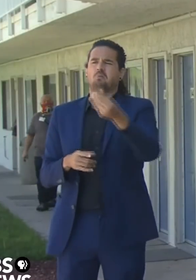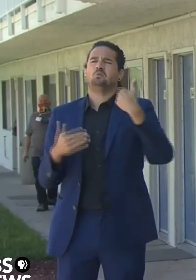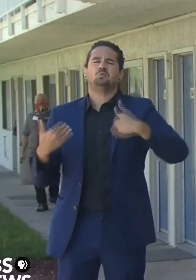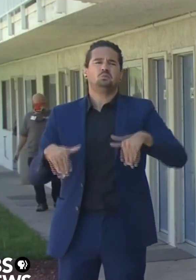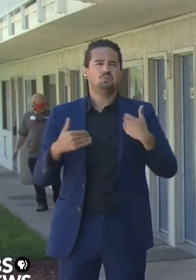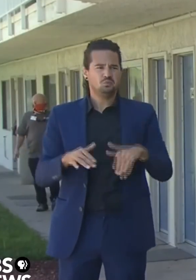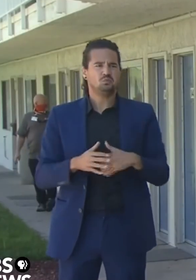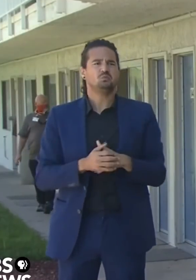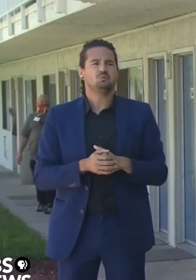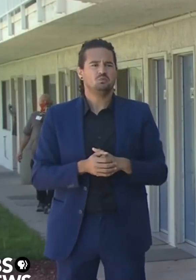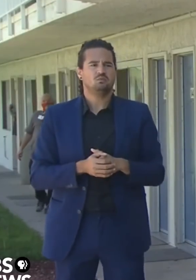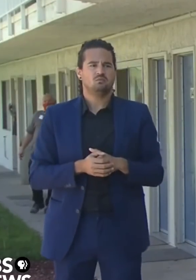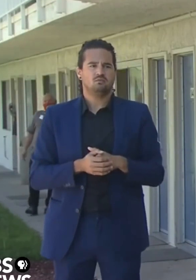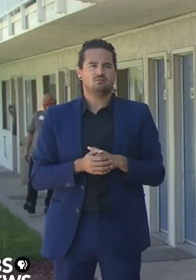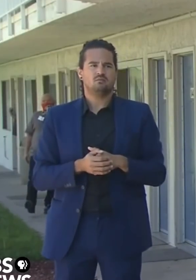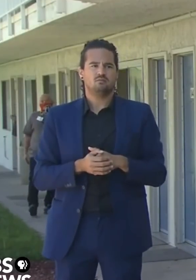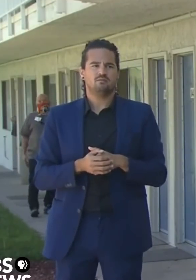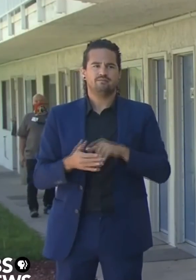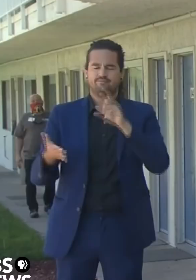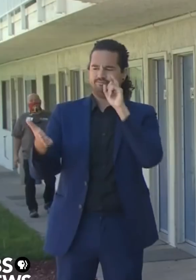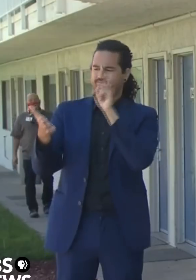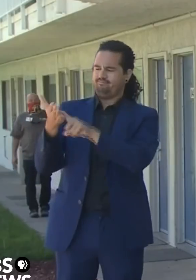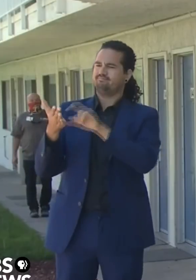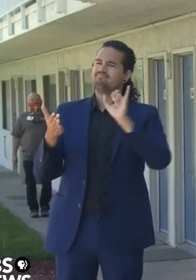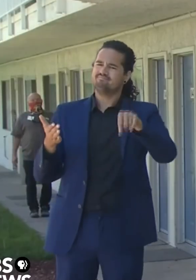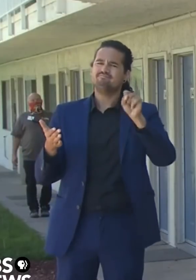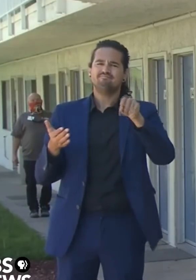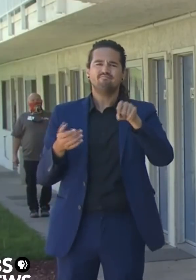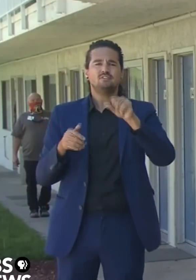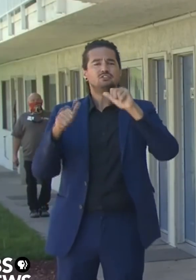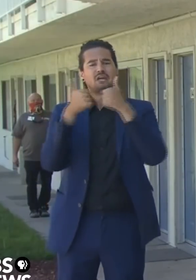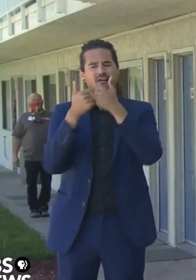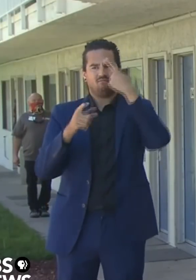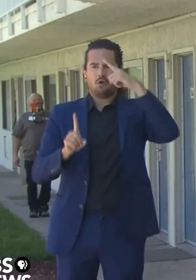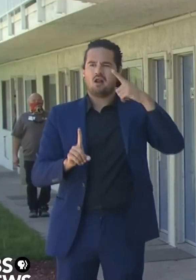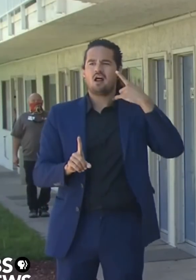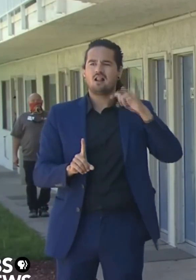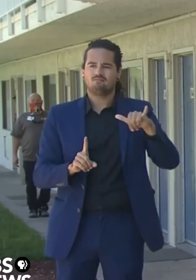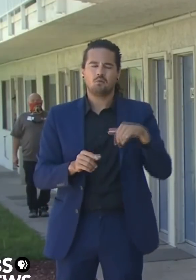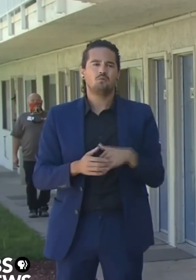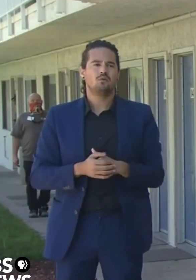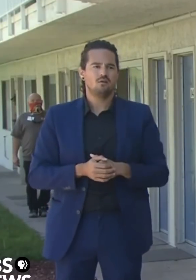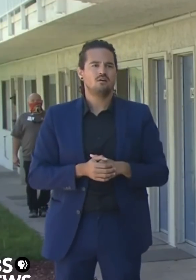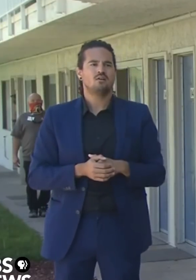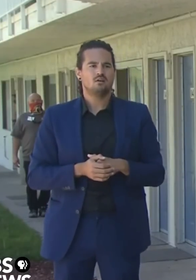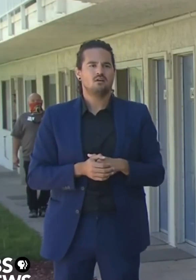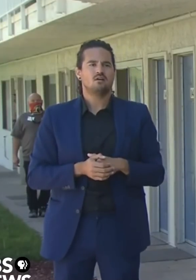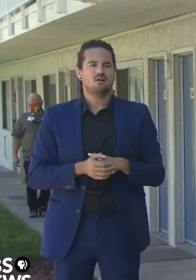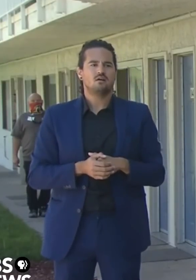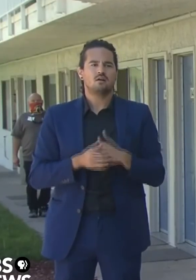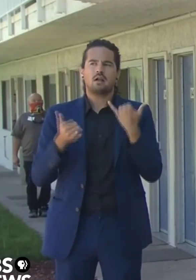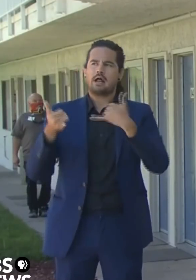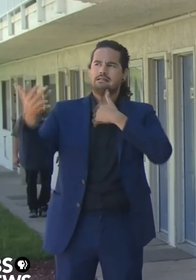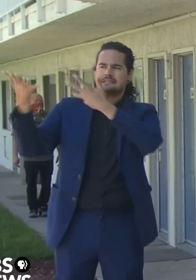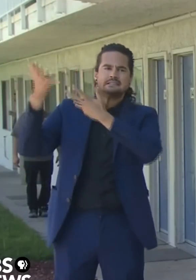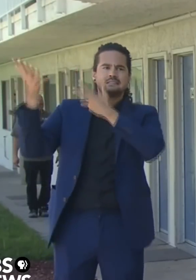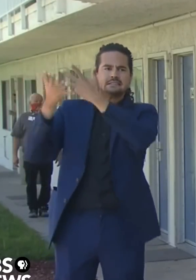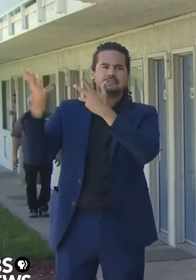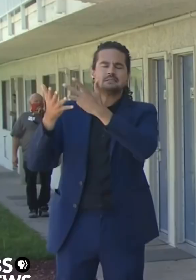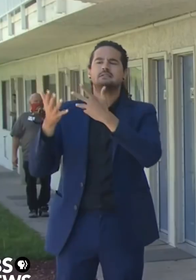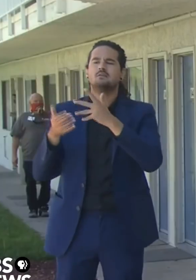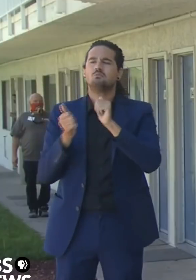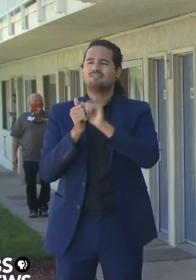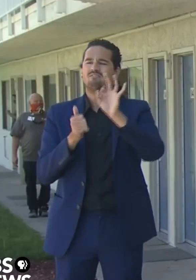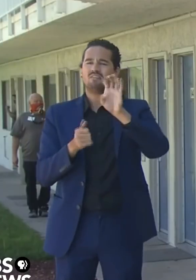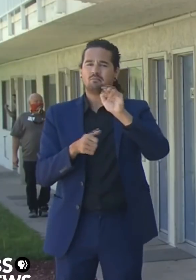Accordingly, we worked with FEMA to develop a partnership under Project Room Key that allowed us to move forward to